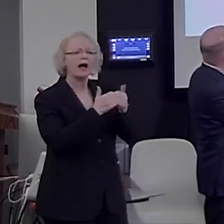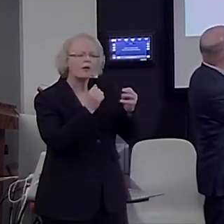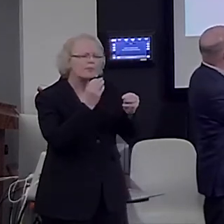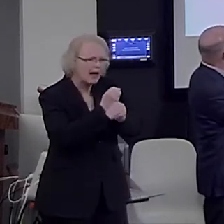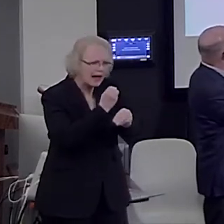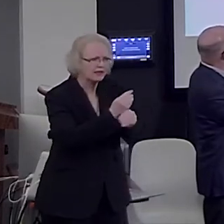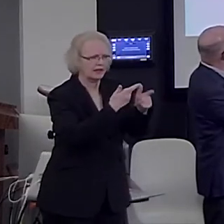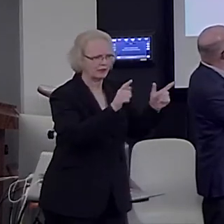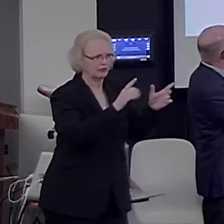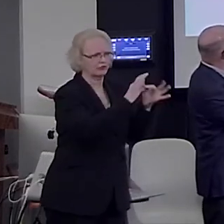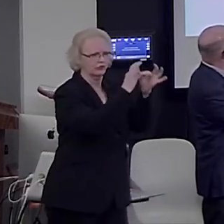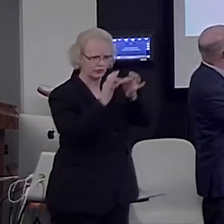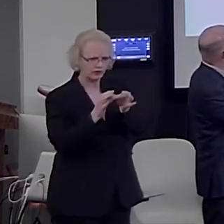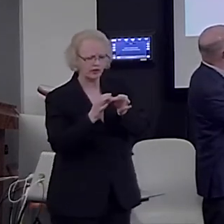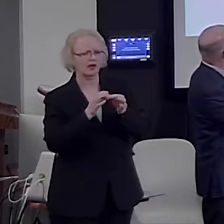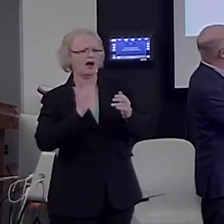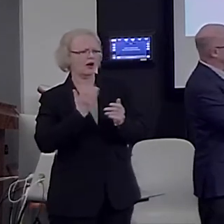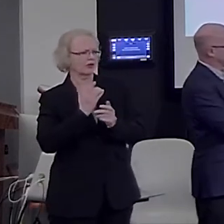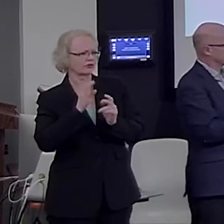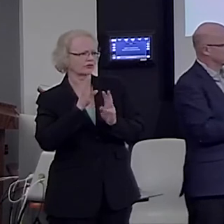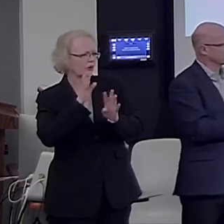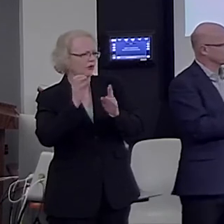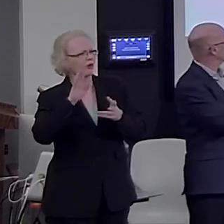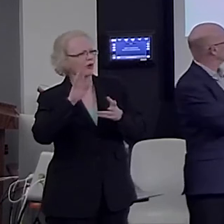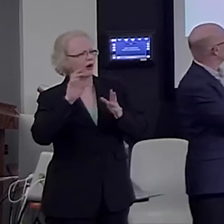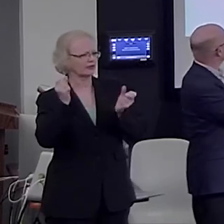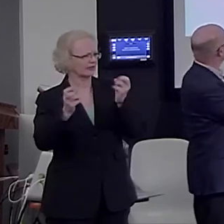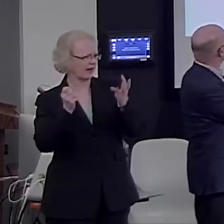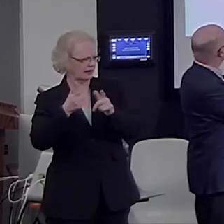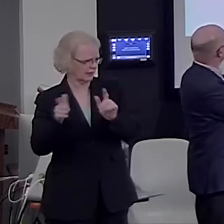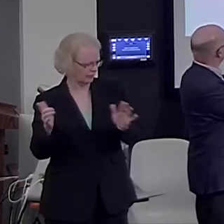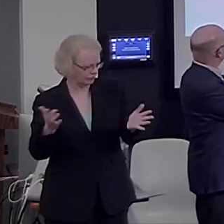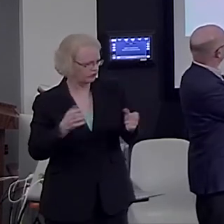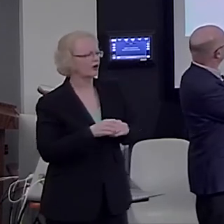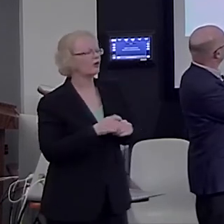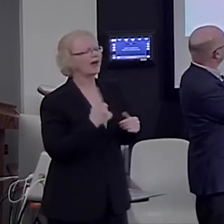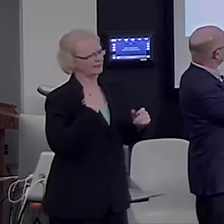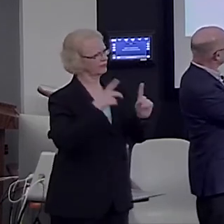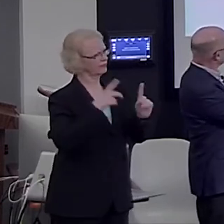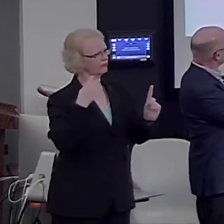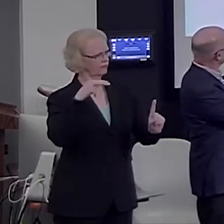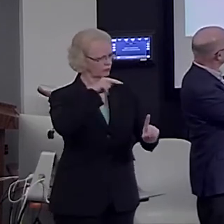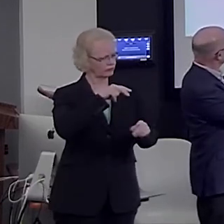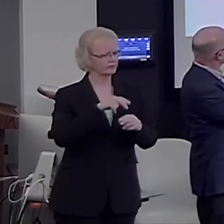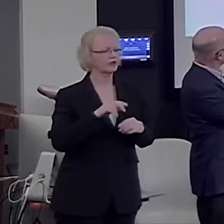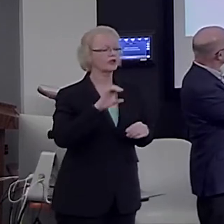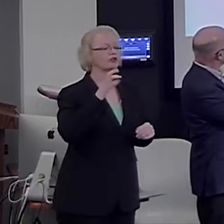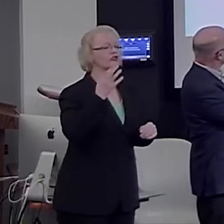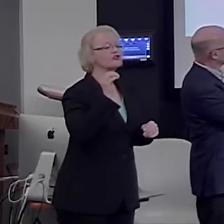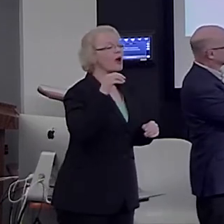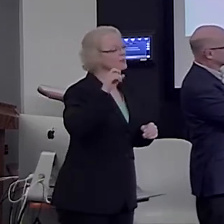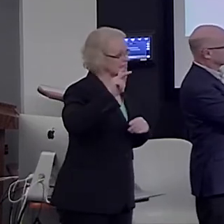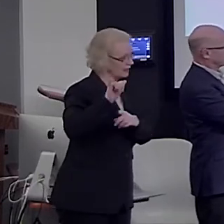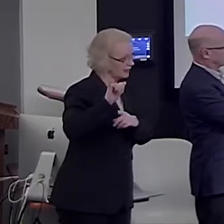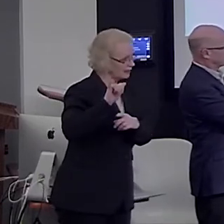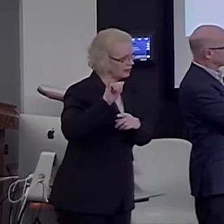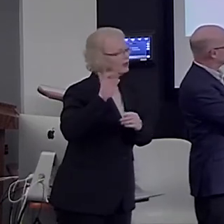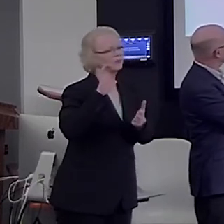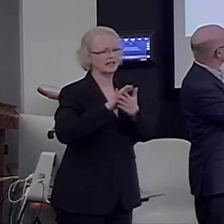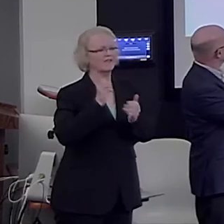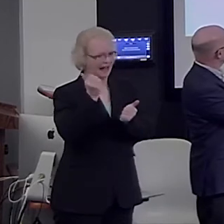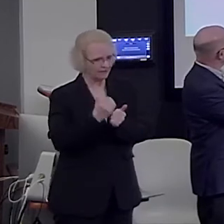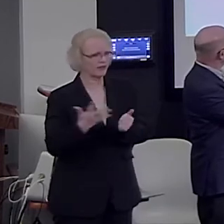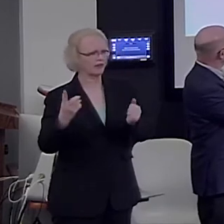language to natural language? Here, there are diverging views. According to Noam Chomsky, everything comes from